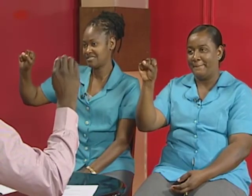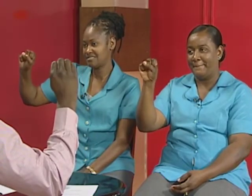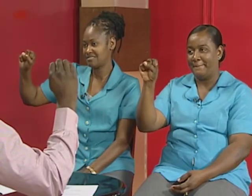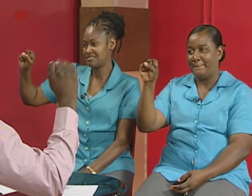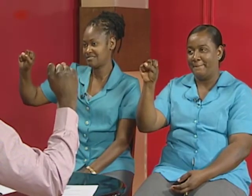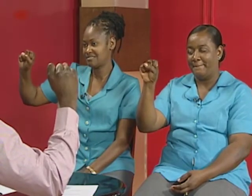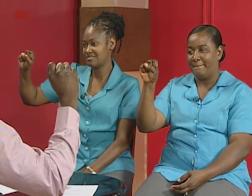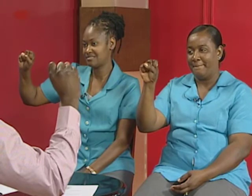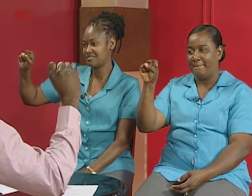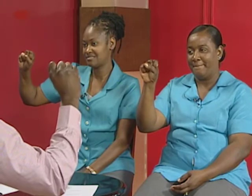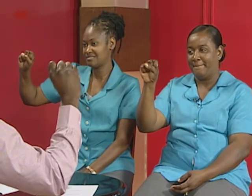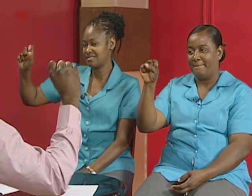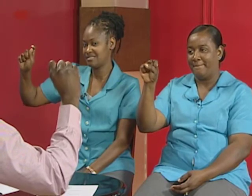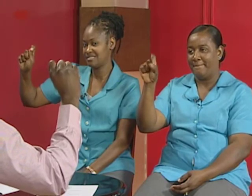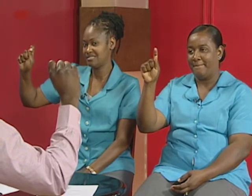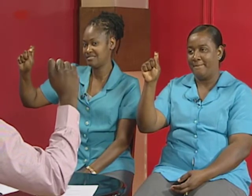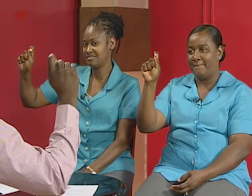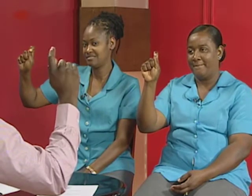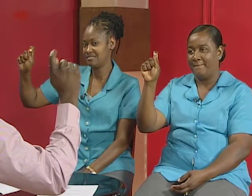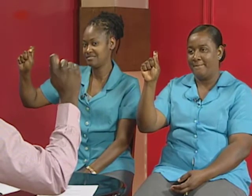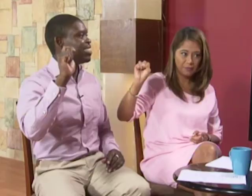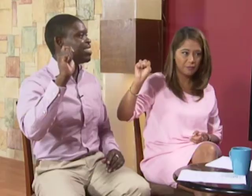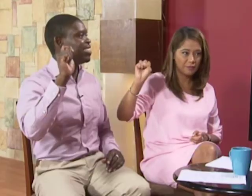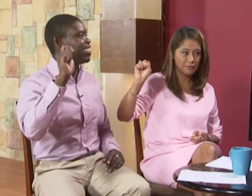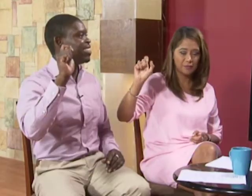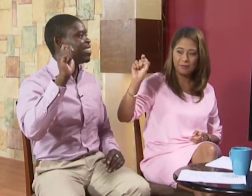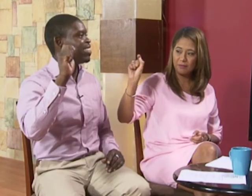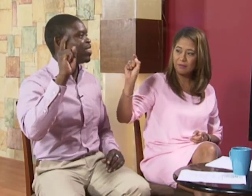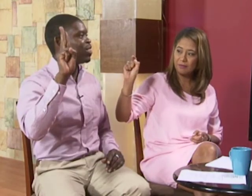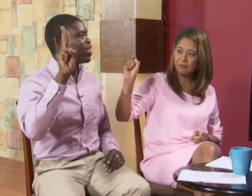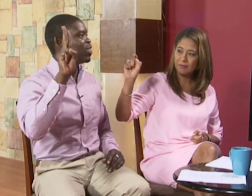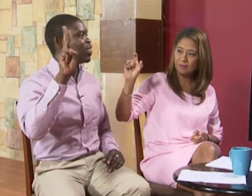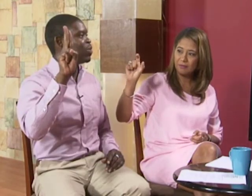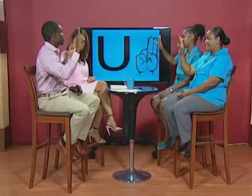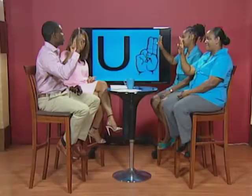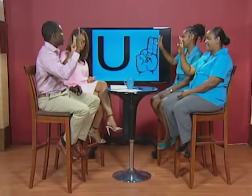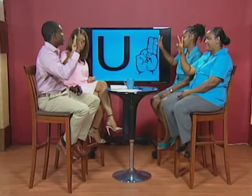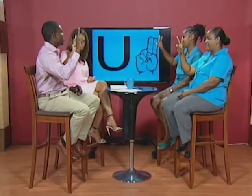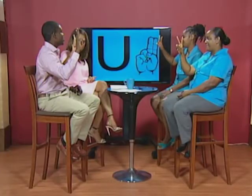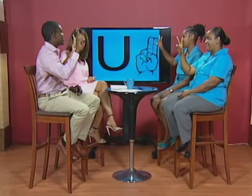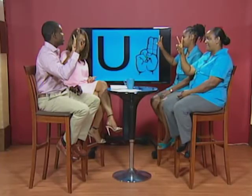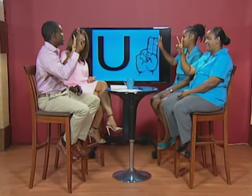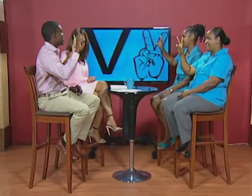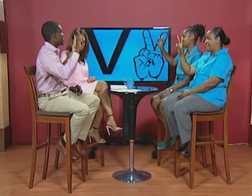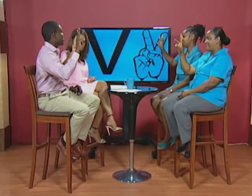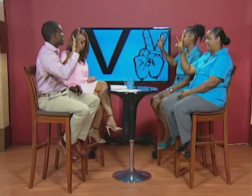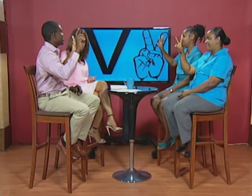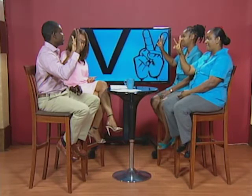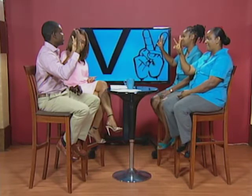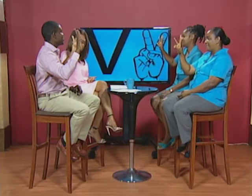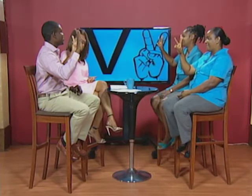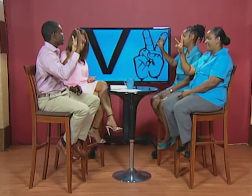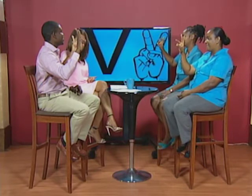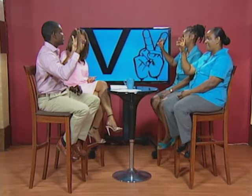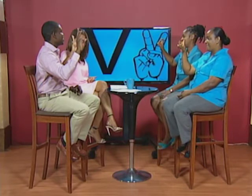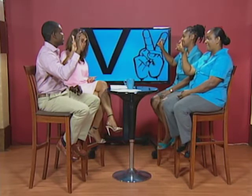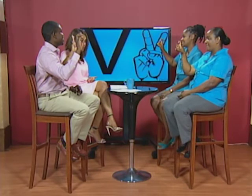s t t u u v w x